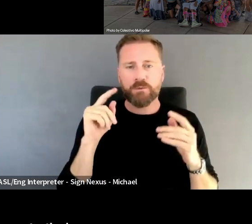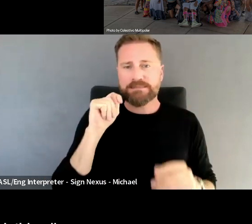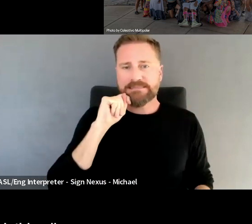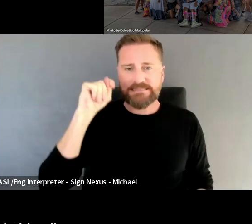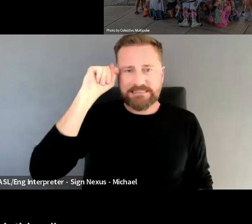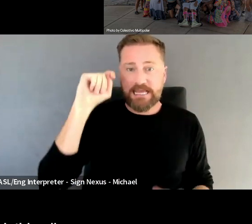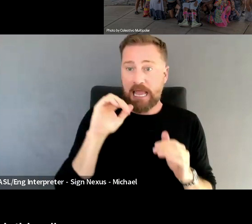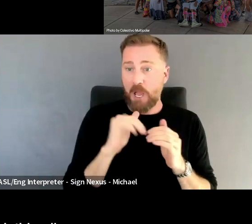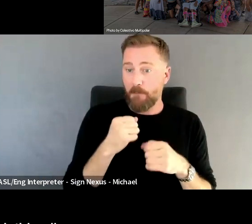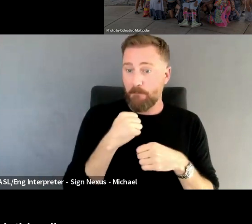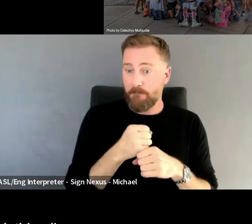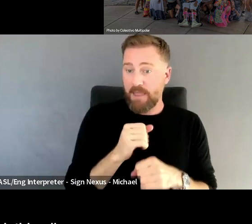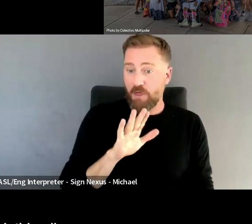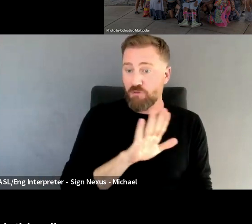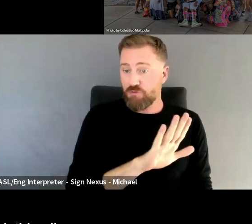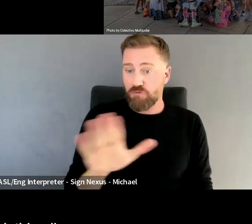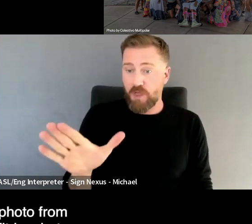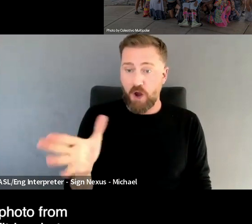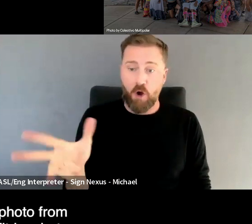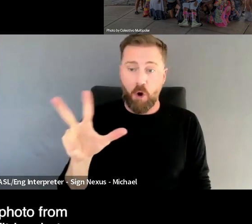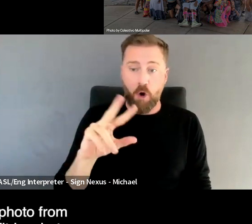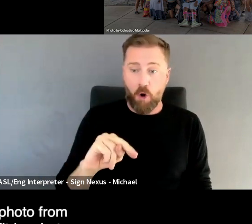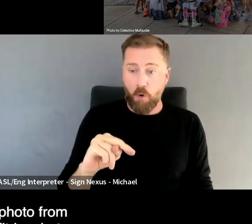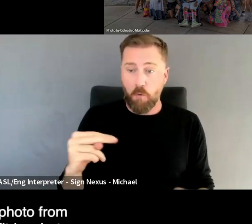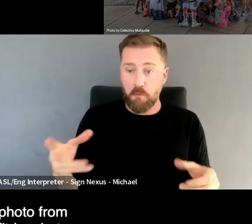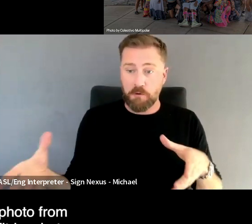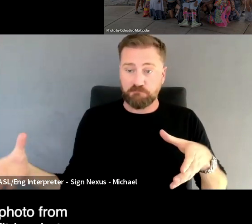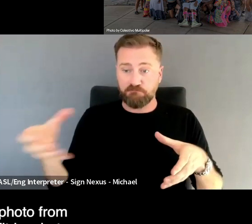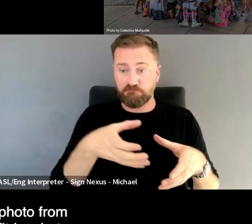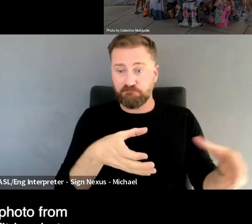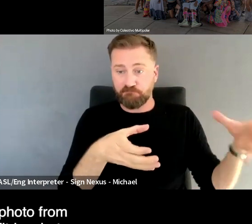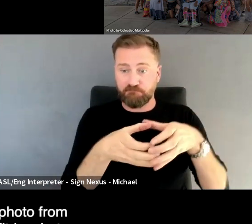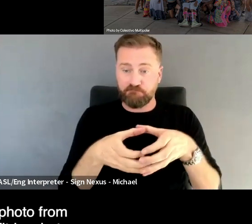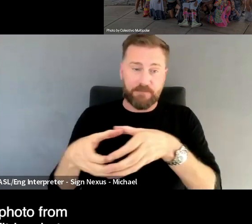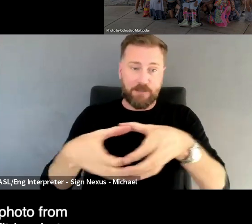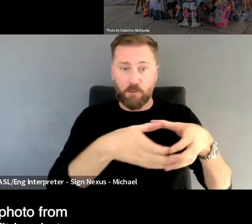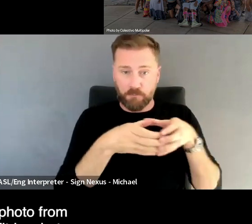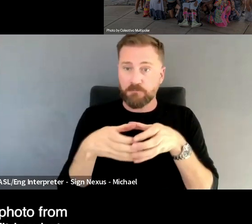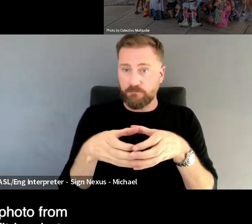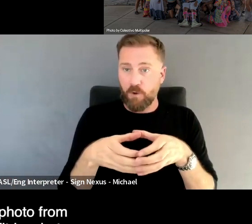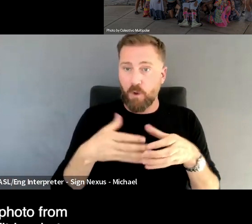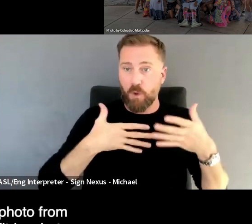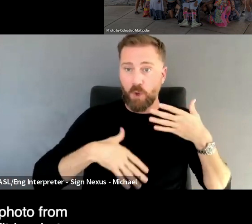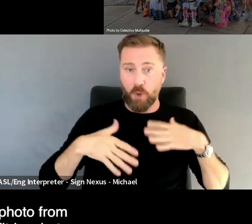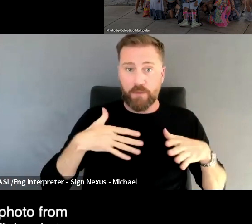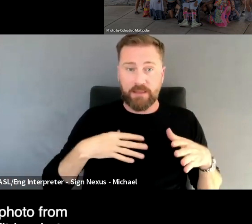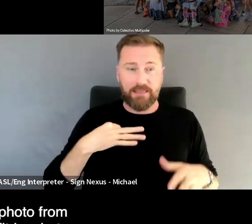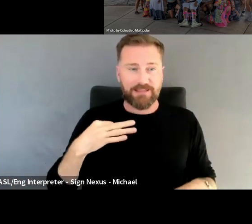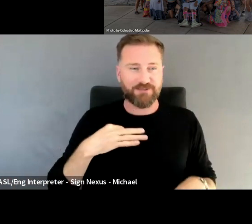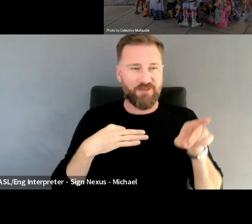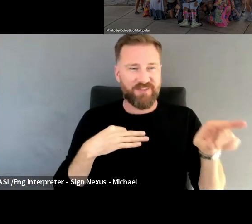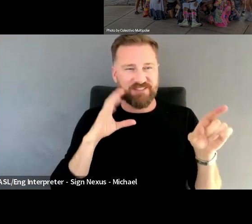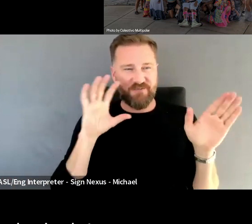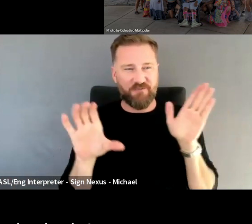own intersectional clothing lines. So this is a photo from my Radical Fit